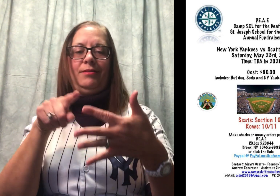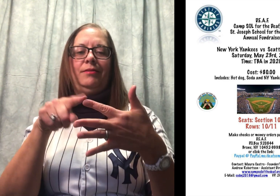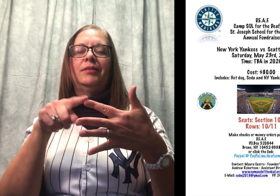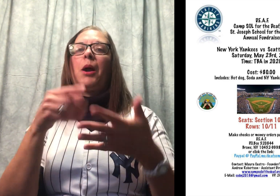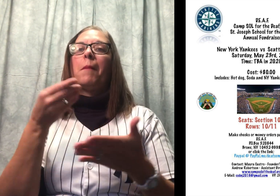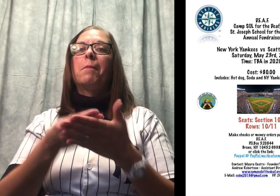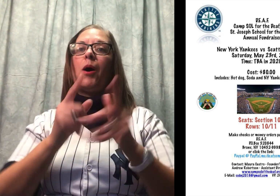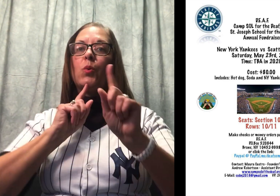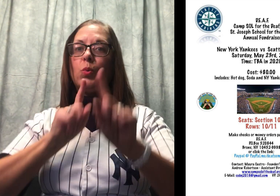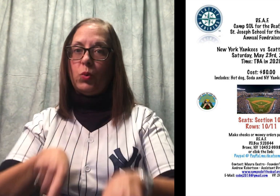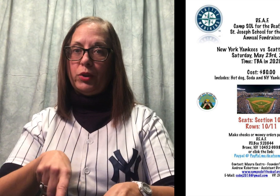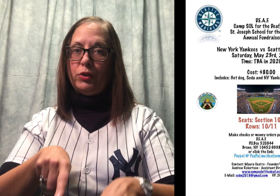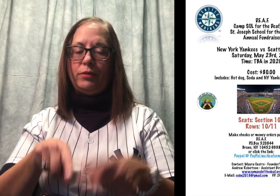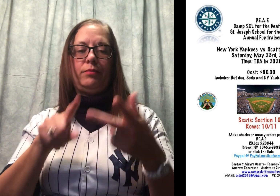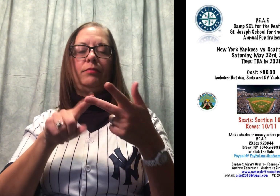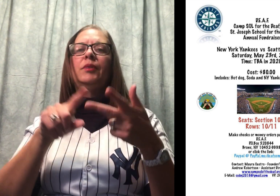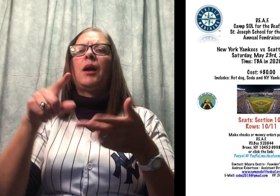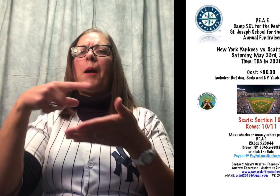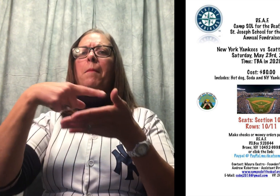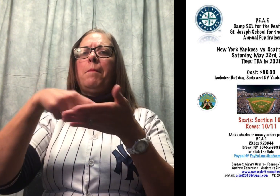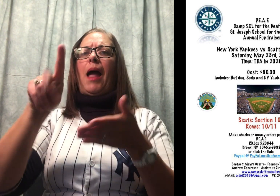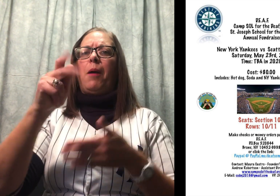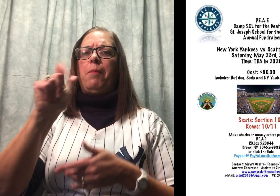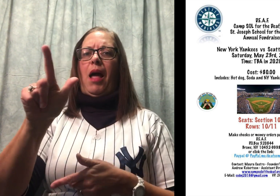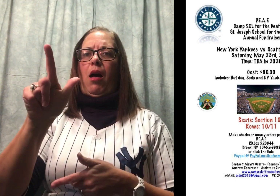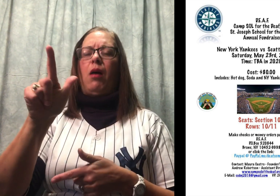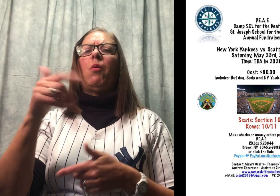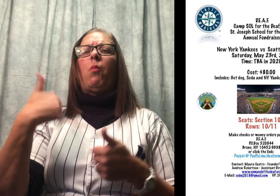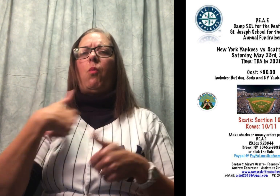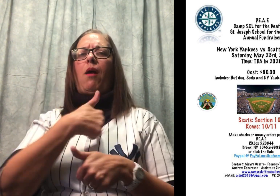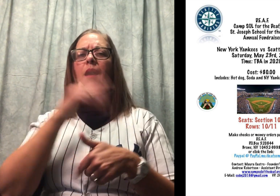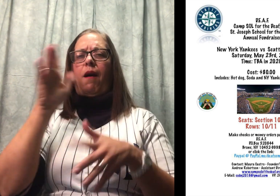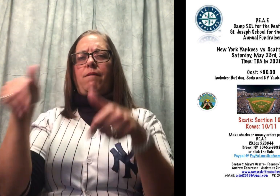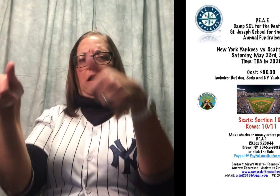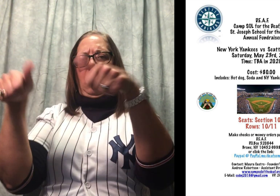you the Bye-bye.